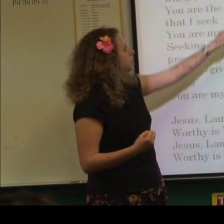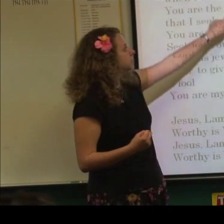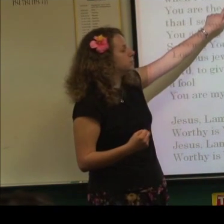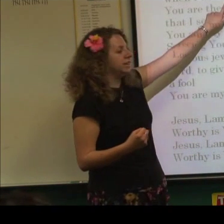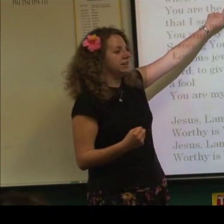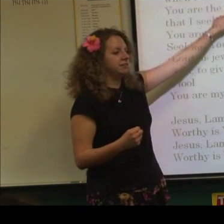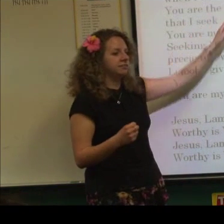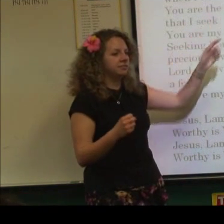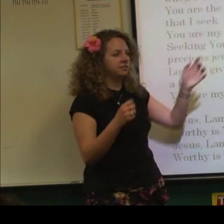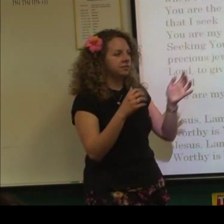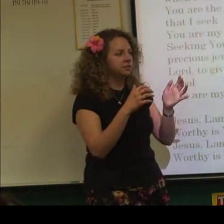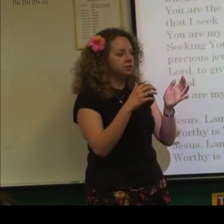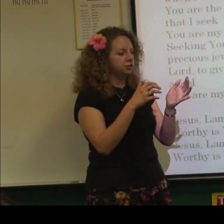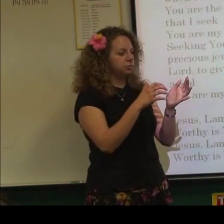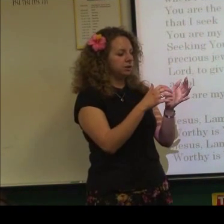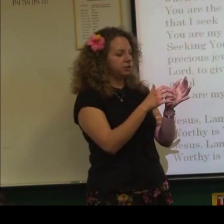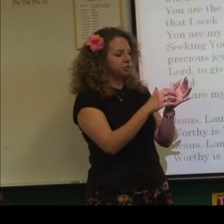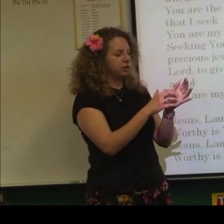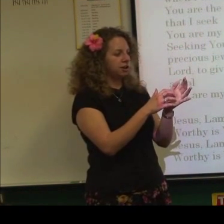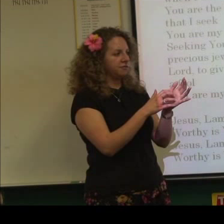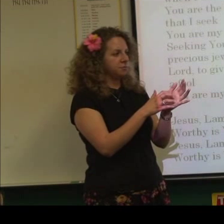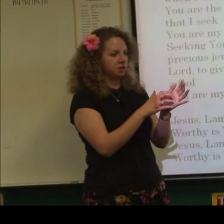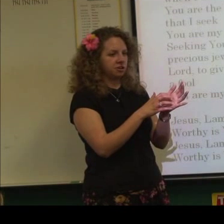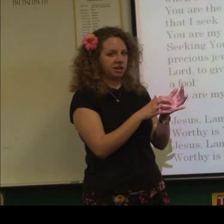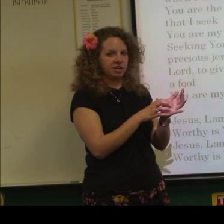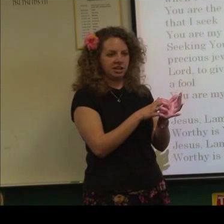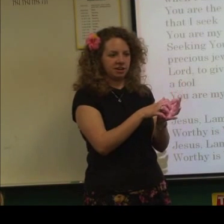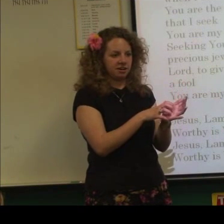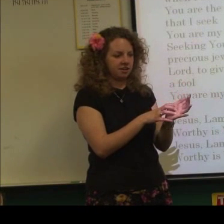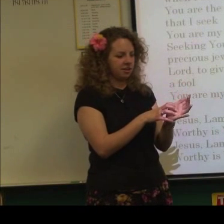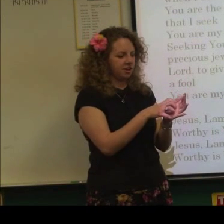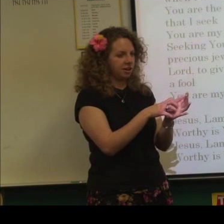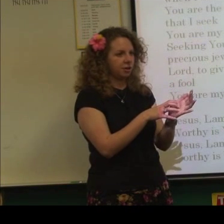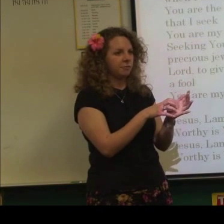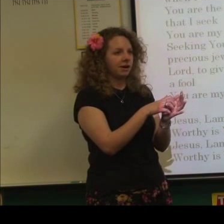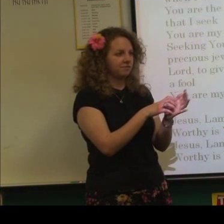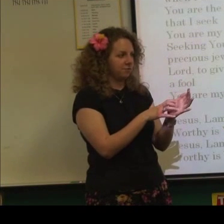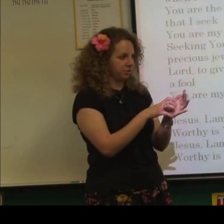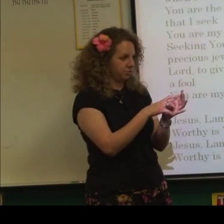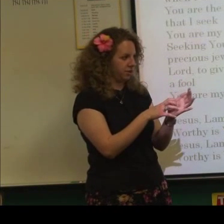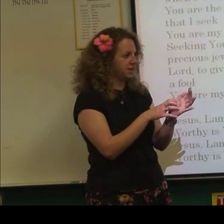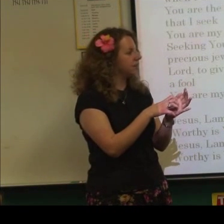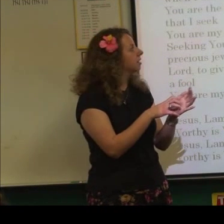What's weak? So weak, you start off, you put it on your hand here and go back and forth. Weep.